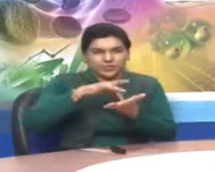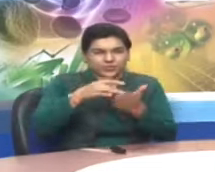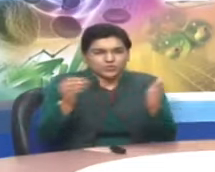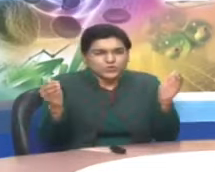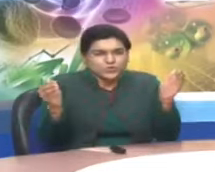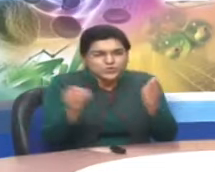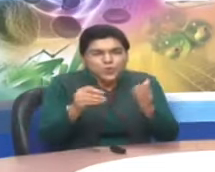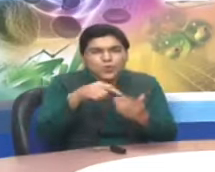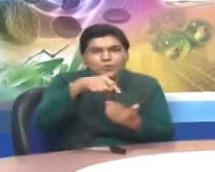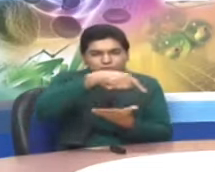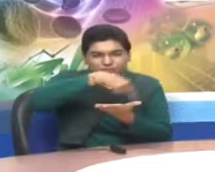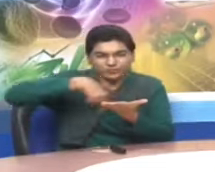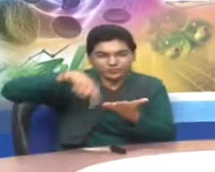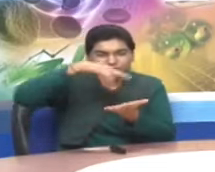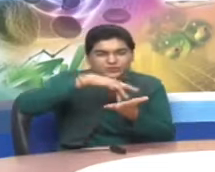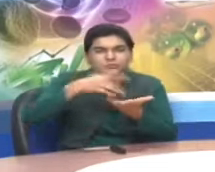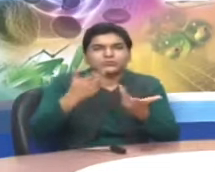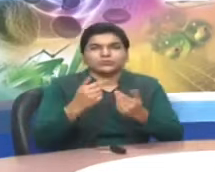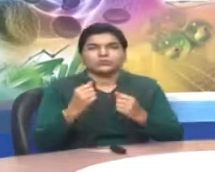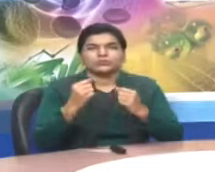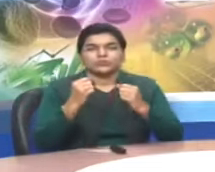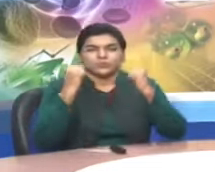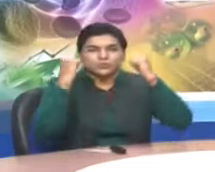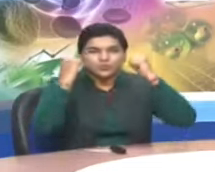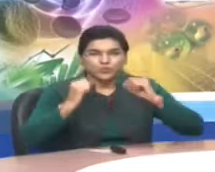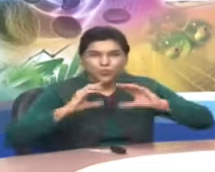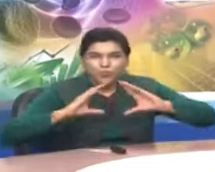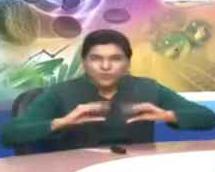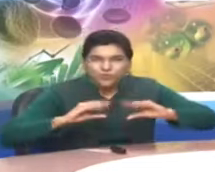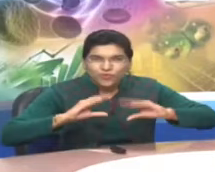The first word is cottage interior.